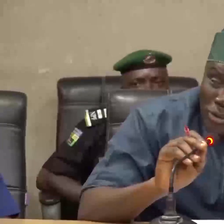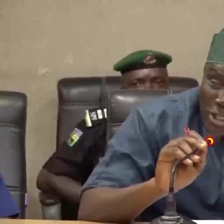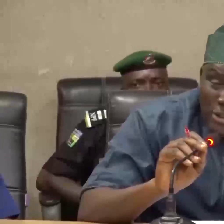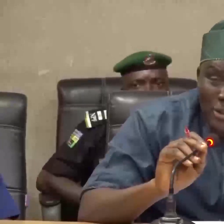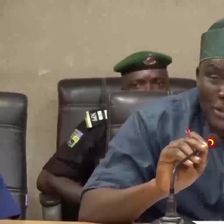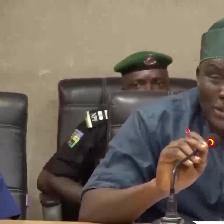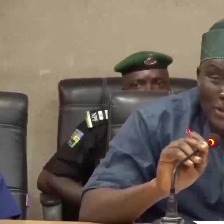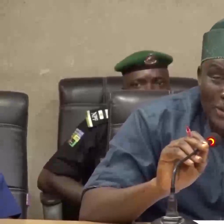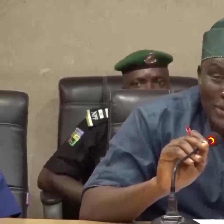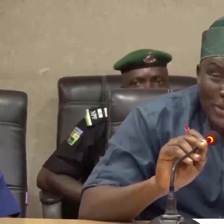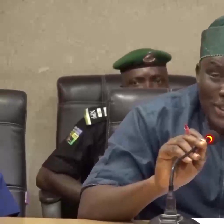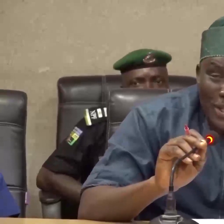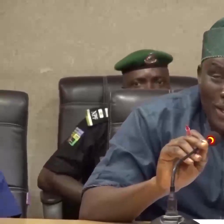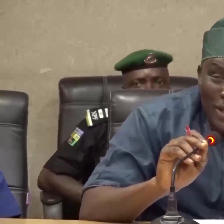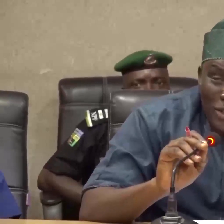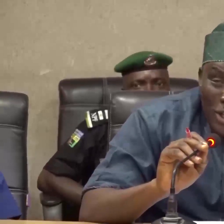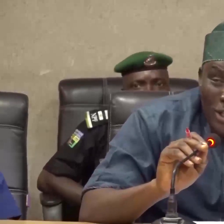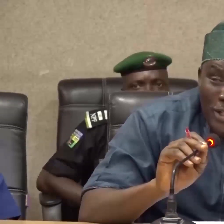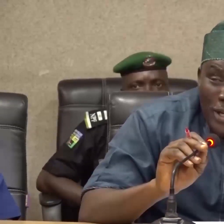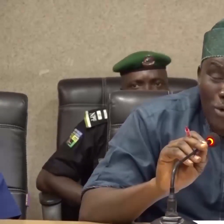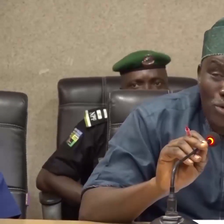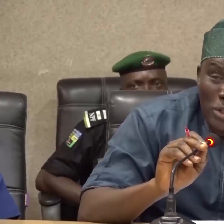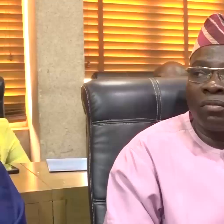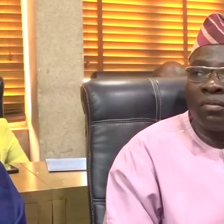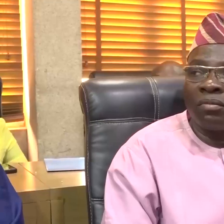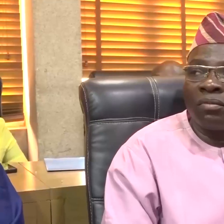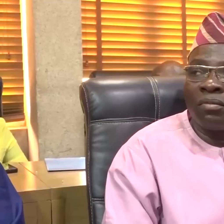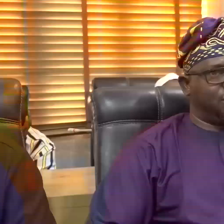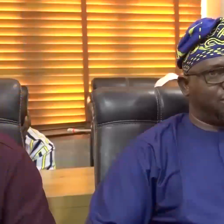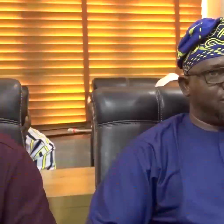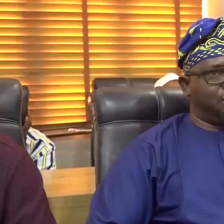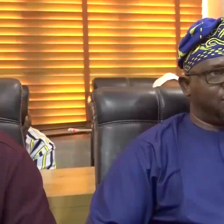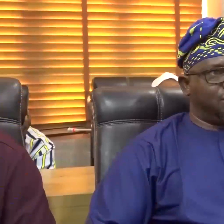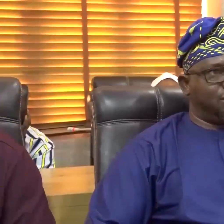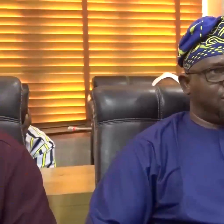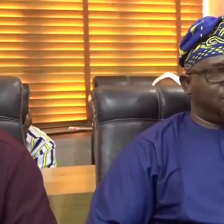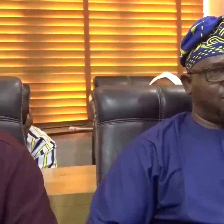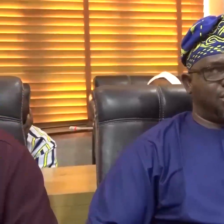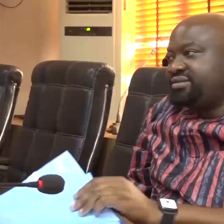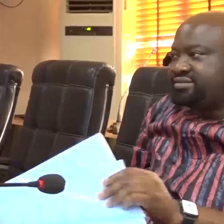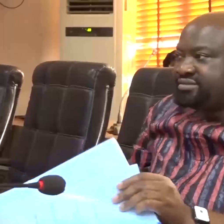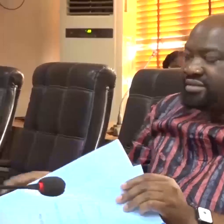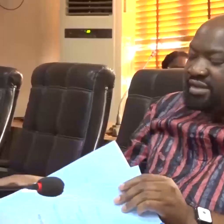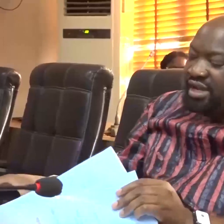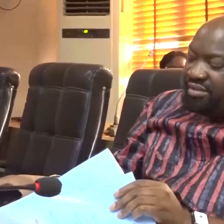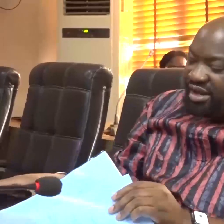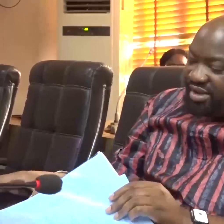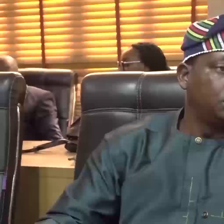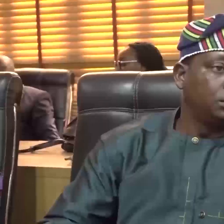Governor Dapu Abiadu. The lawmaker has charged the nominee to justify the confidence reposted on him in the